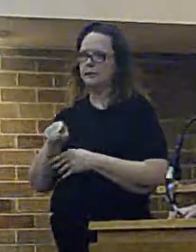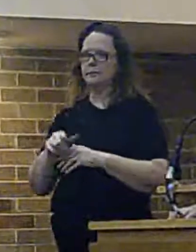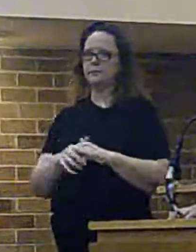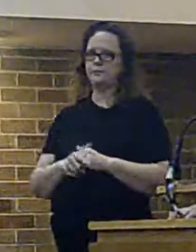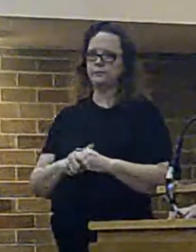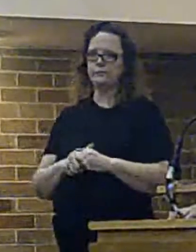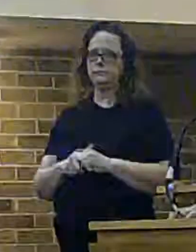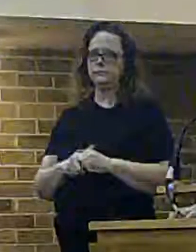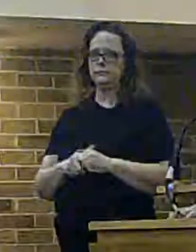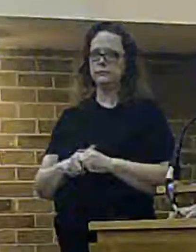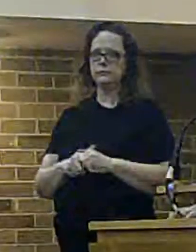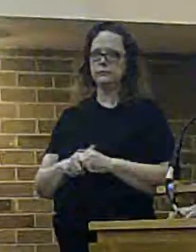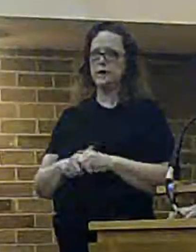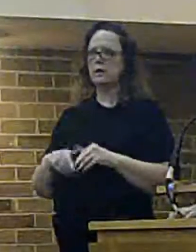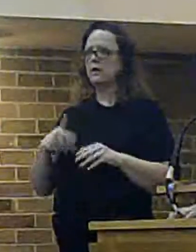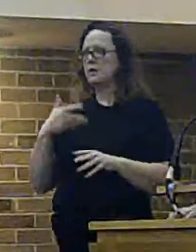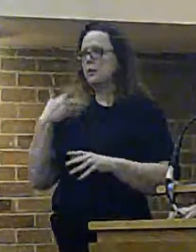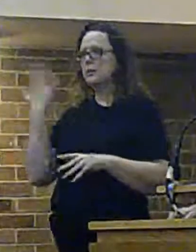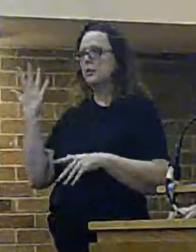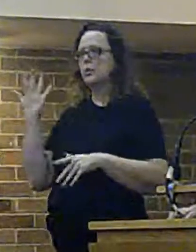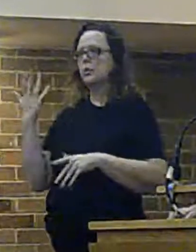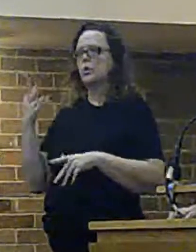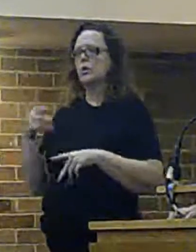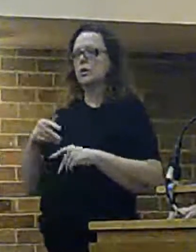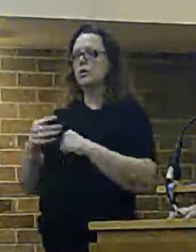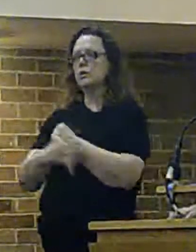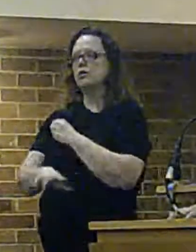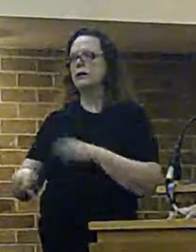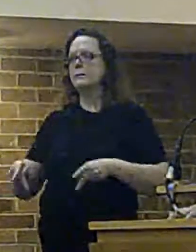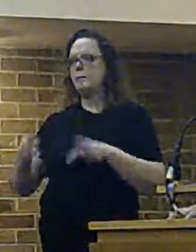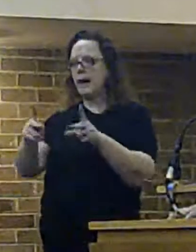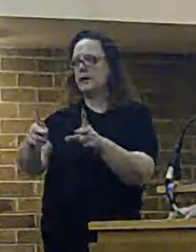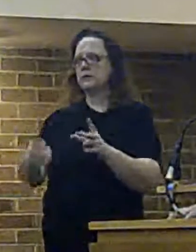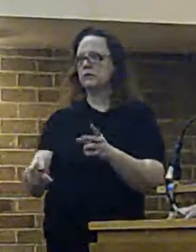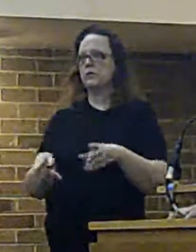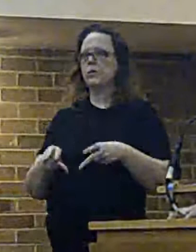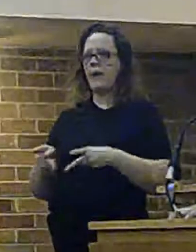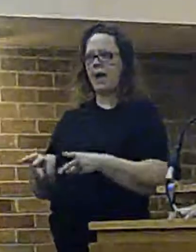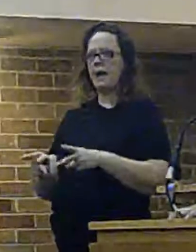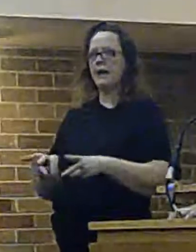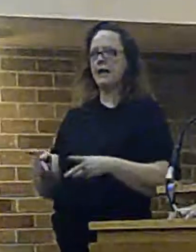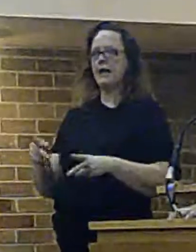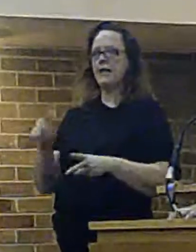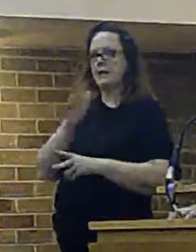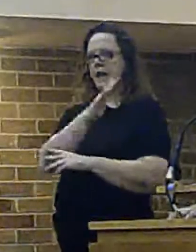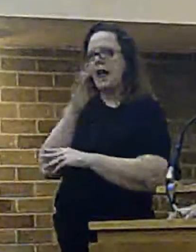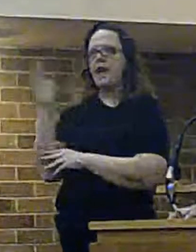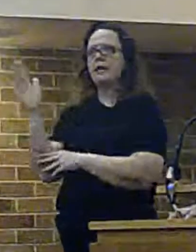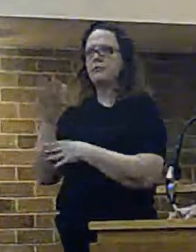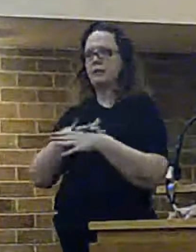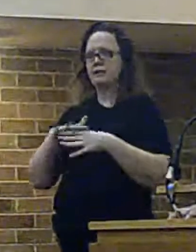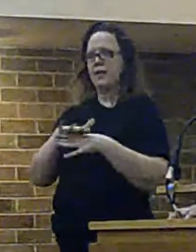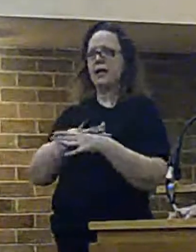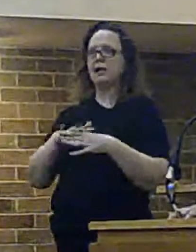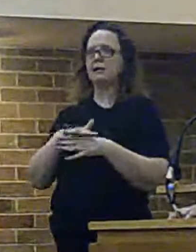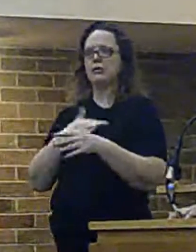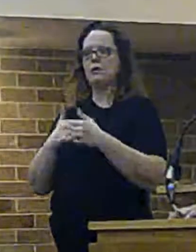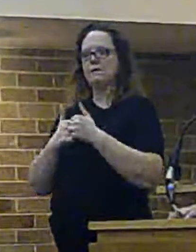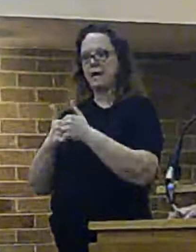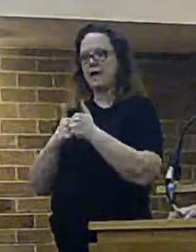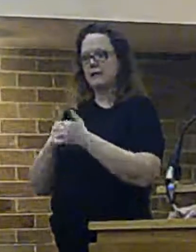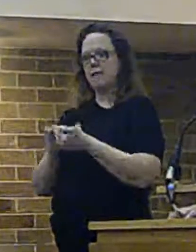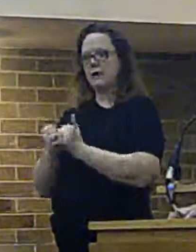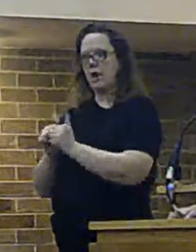there was a non-Greenbelt alternative, i.e. a library site, we are advised by